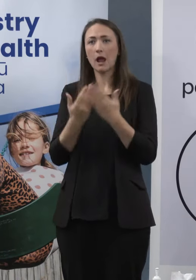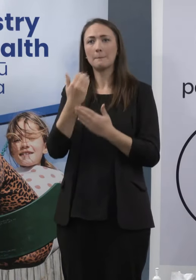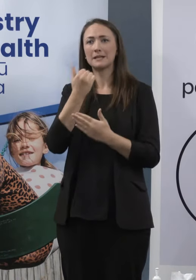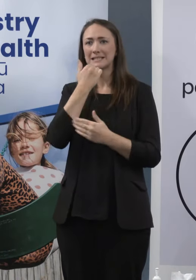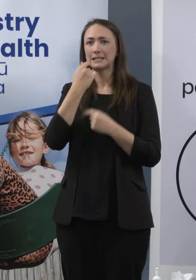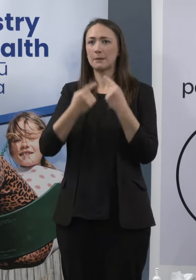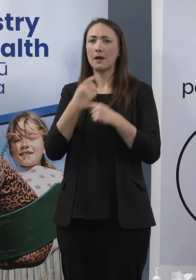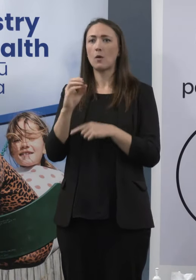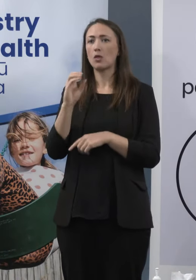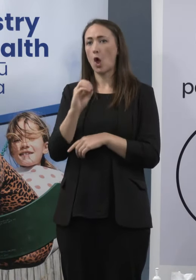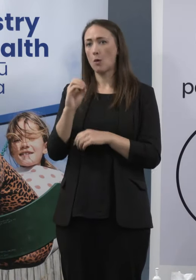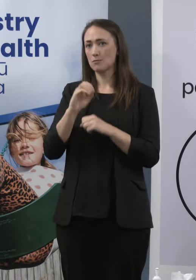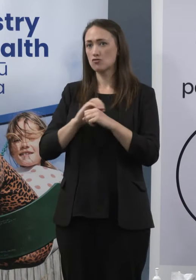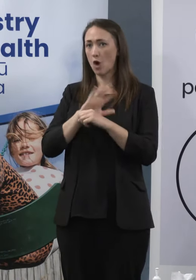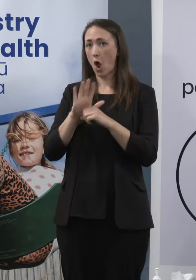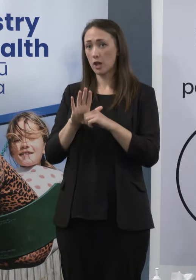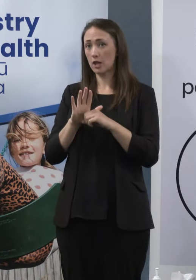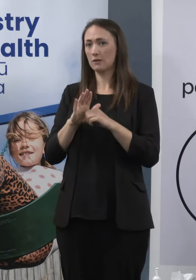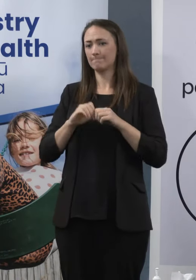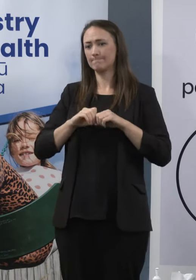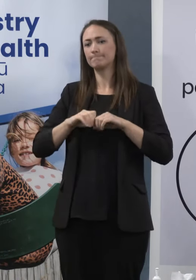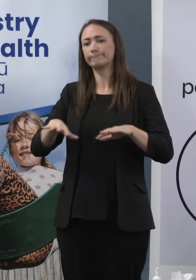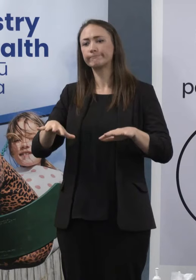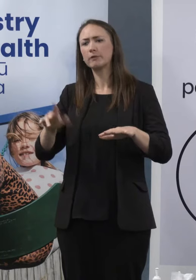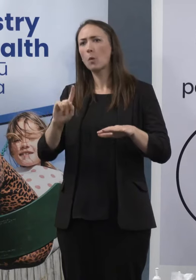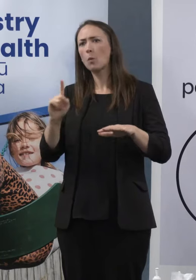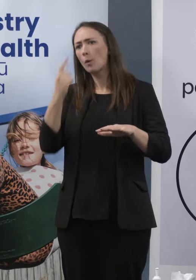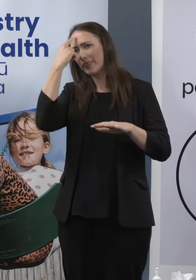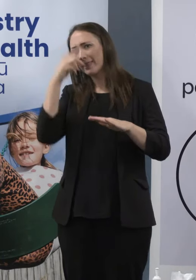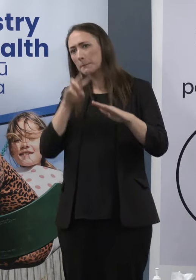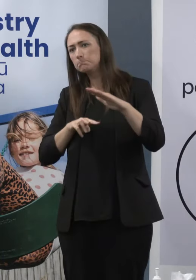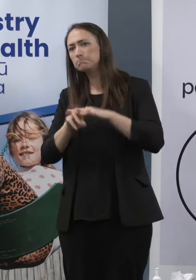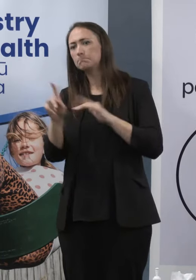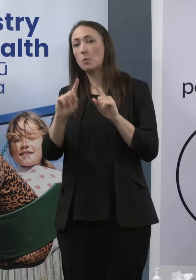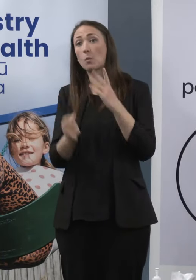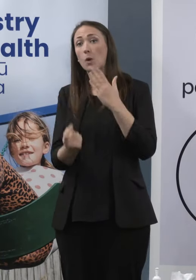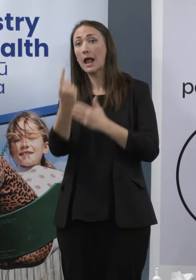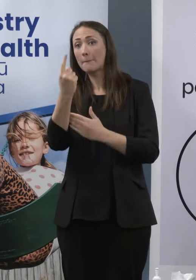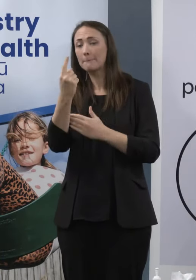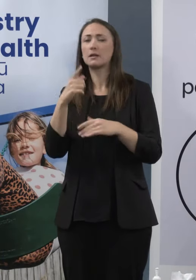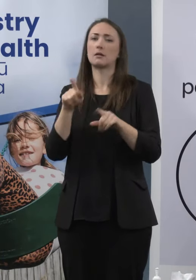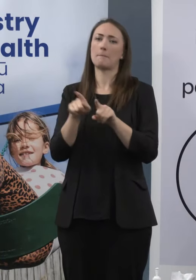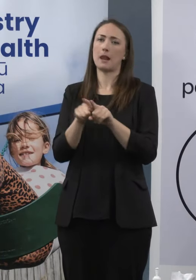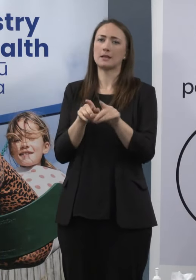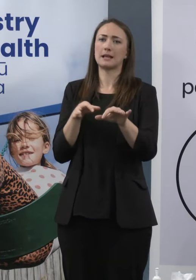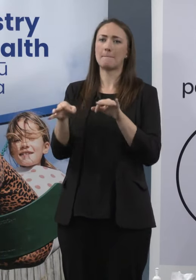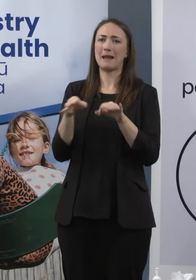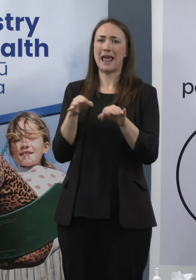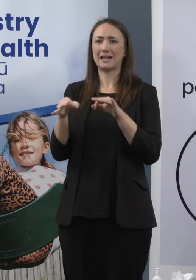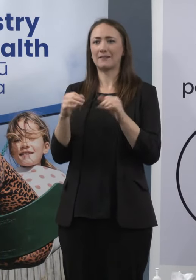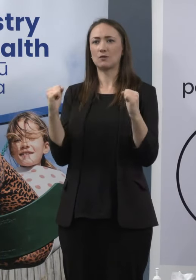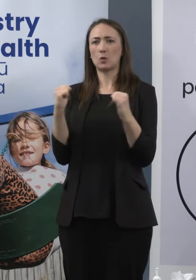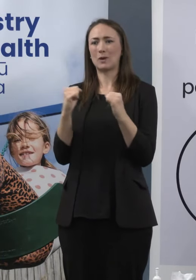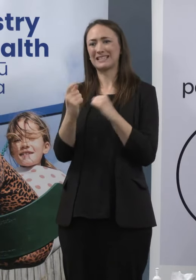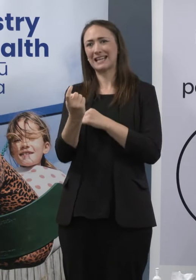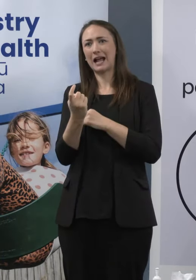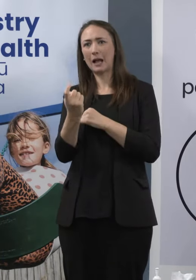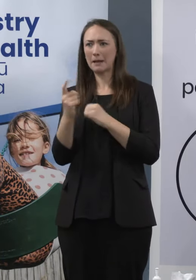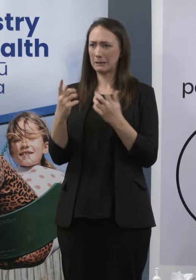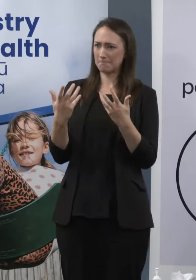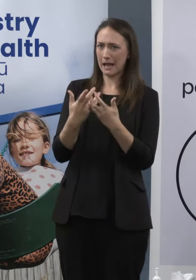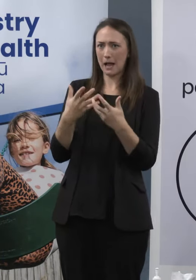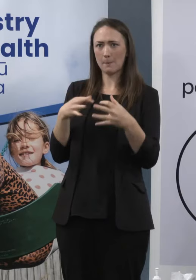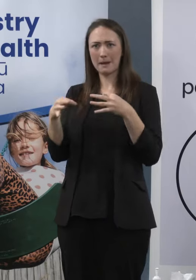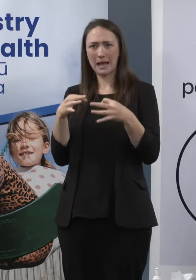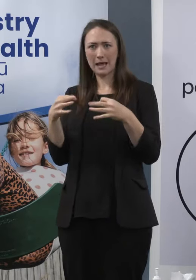what we think is going to happen next, and also an update on the planning we've done for winter and how that's happening,